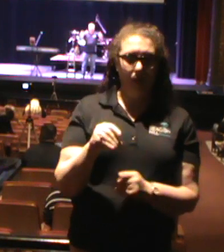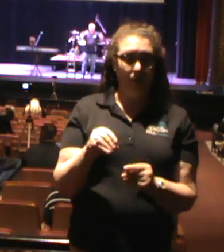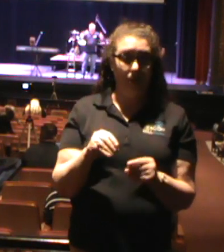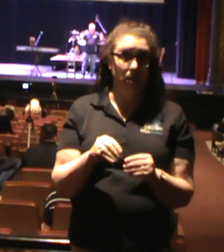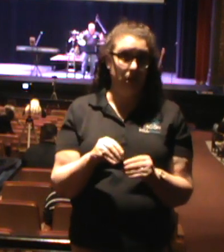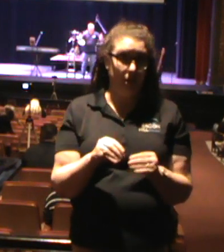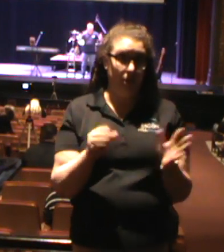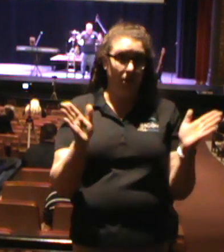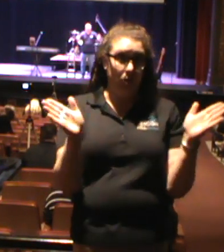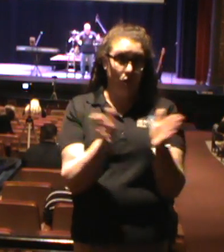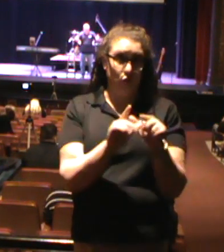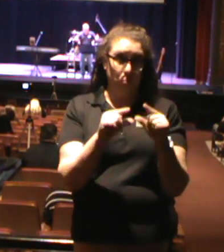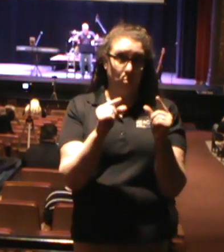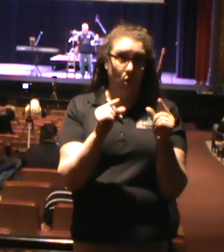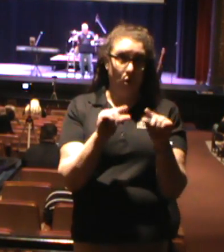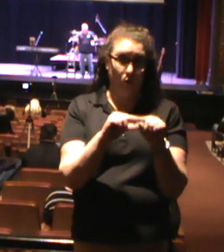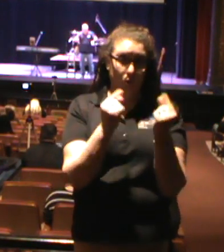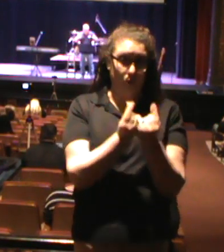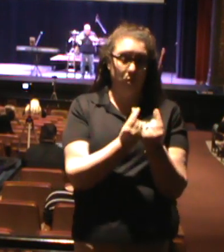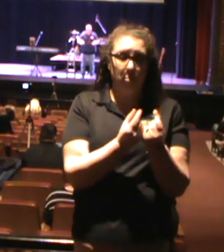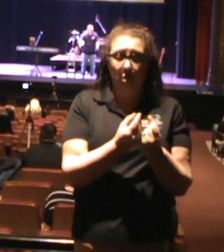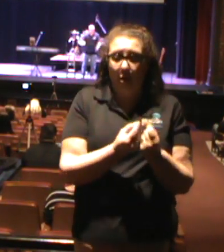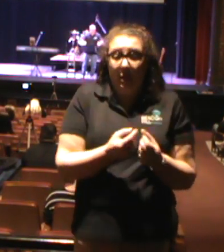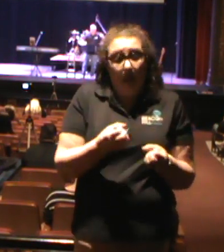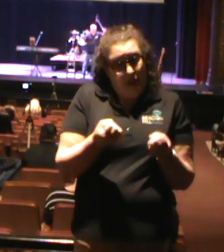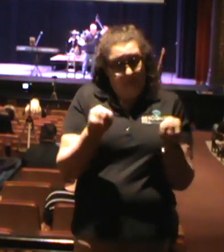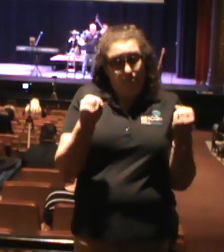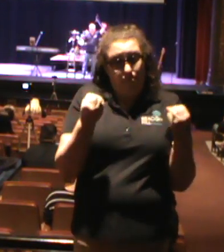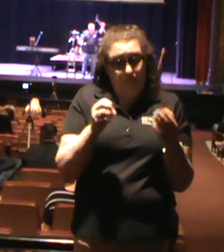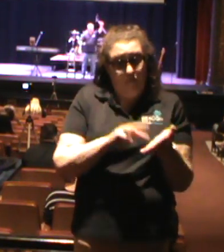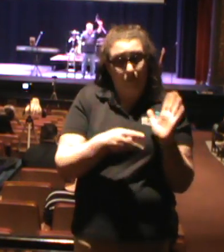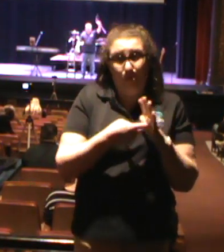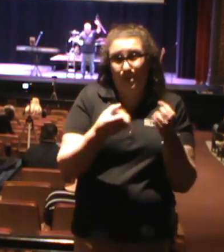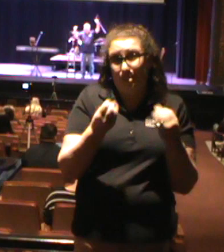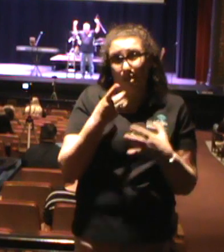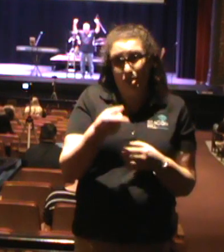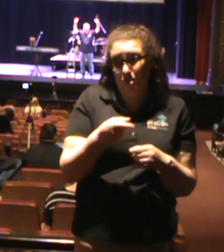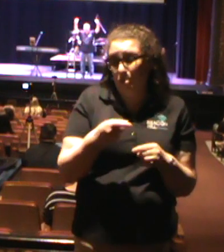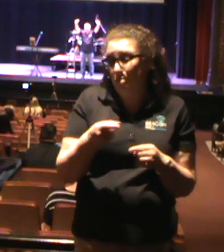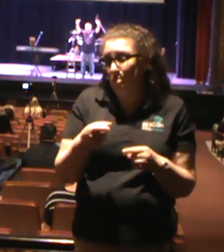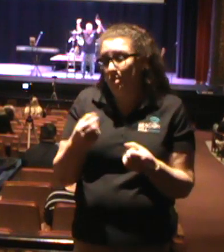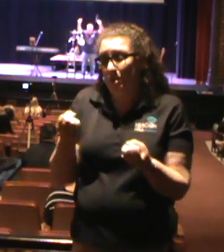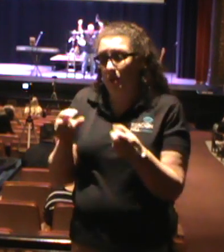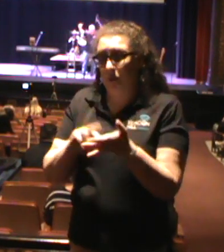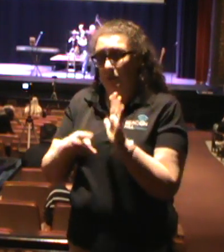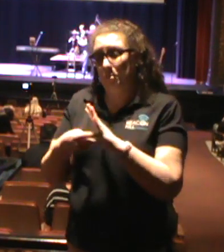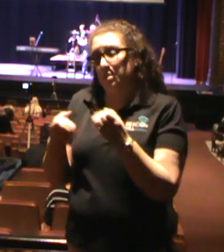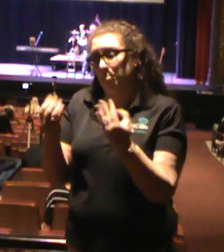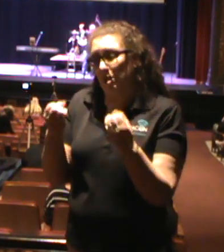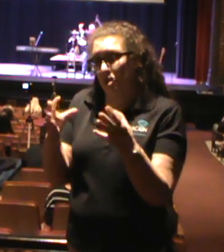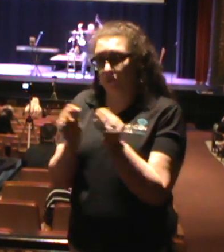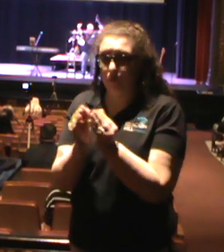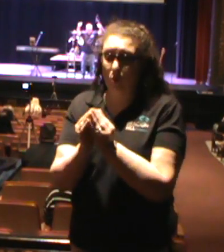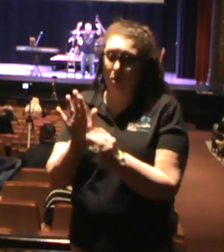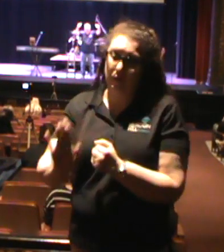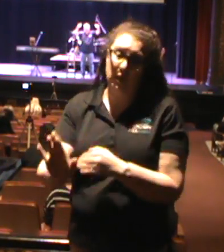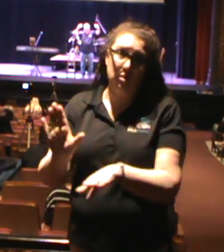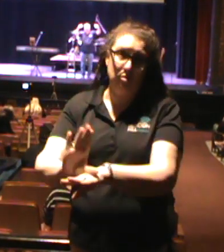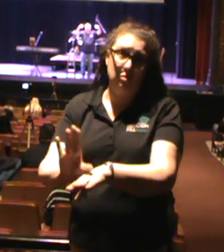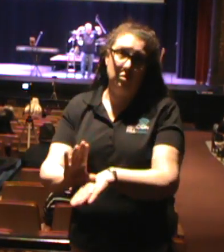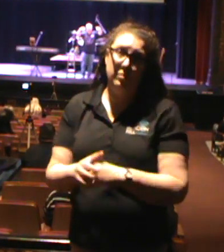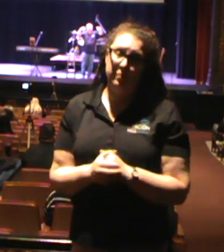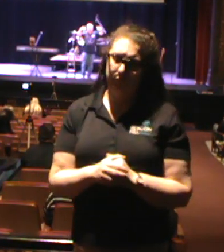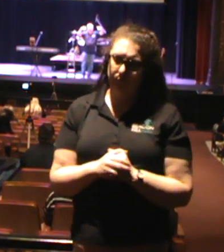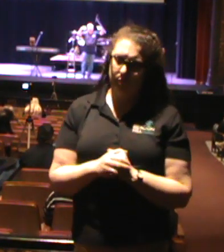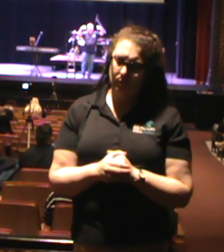much more to the people of Perth. Because here's the deal, the proconsul, who had his residence in Smyrna, he actually